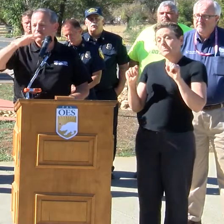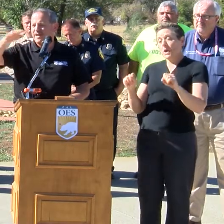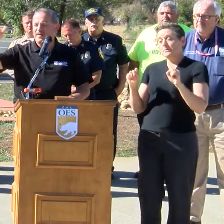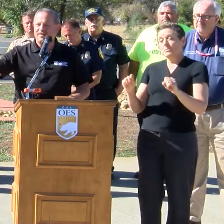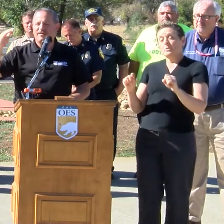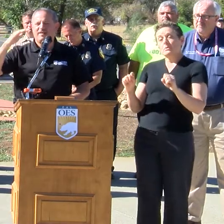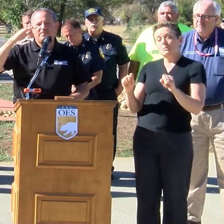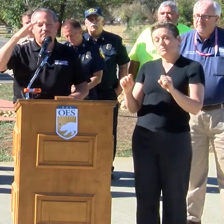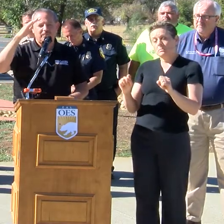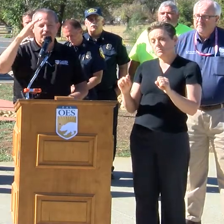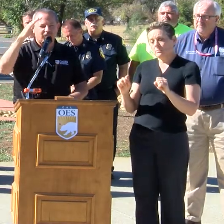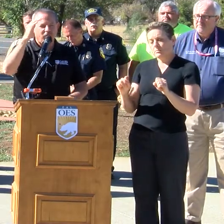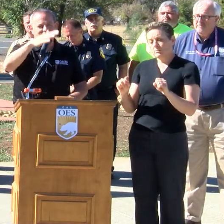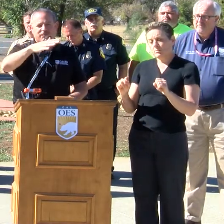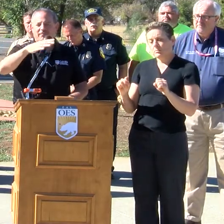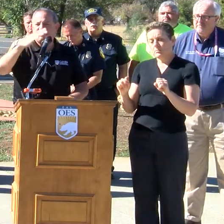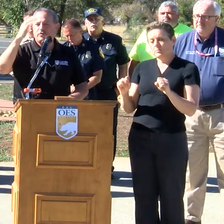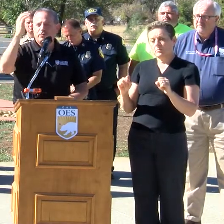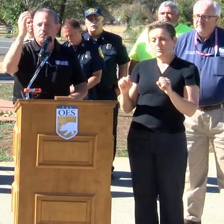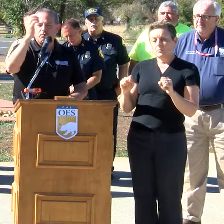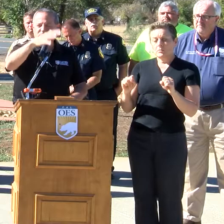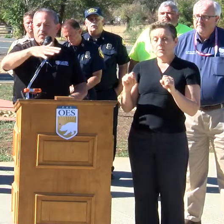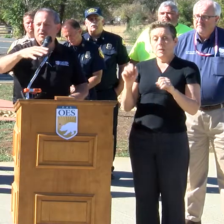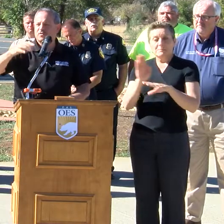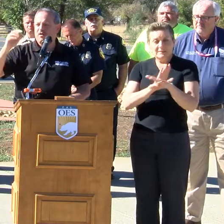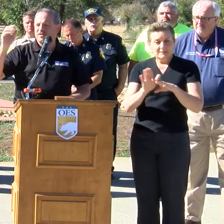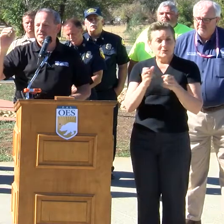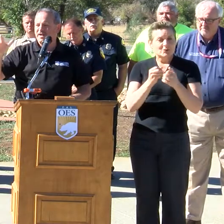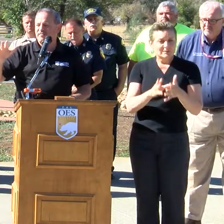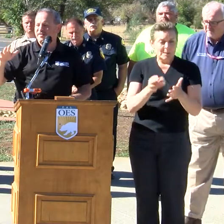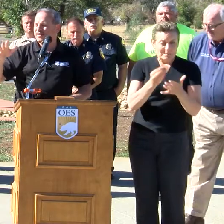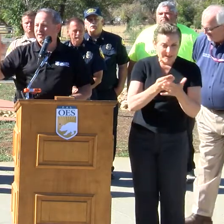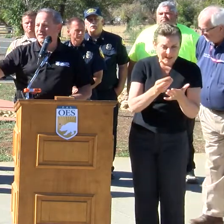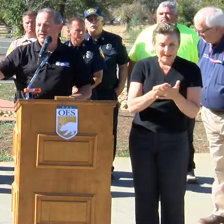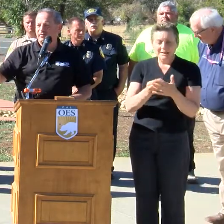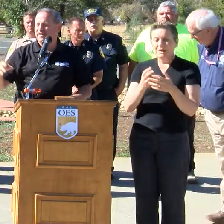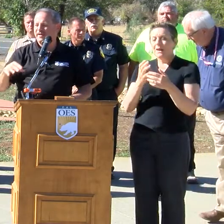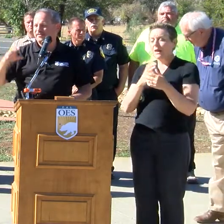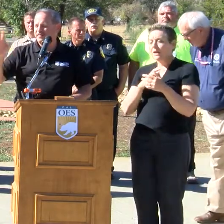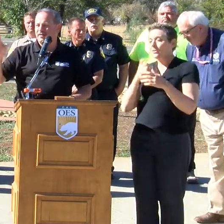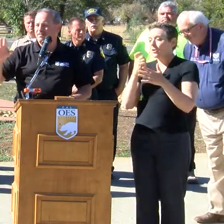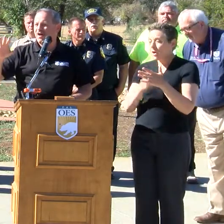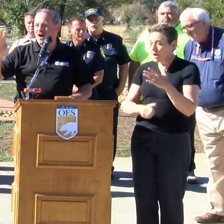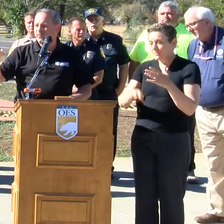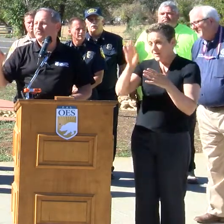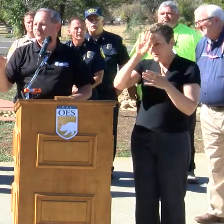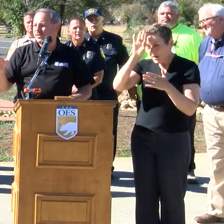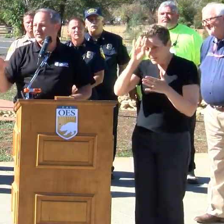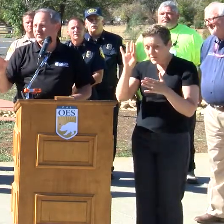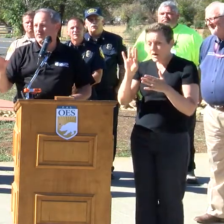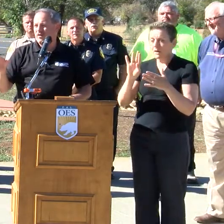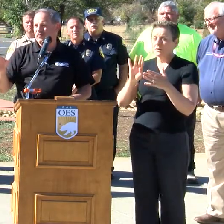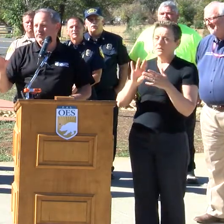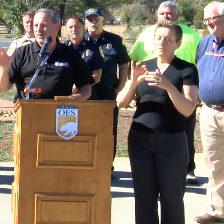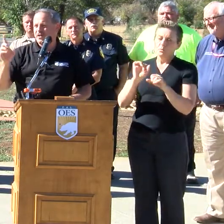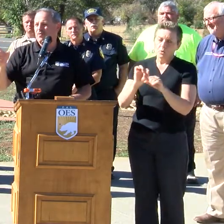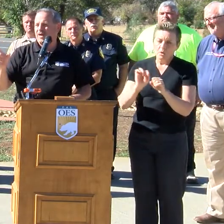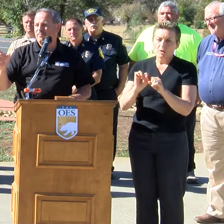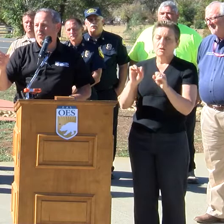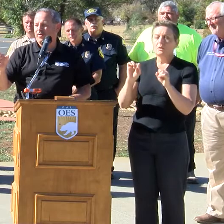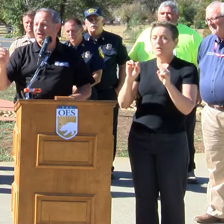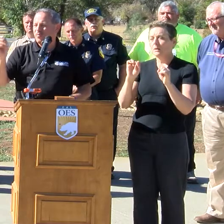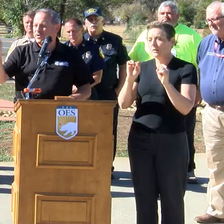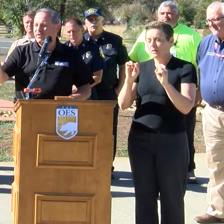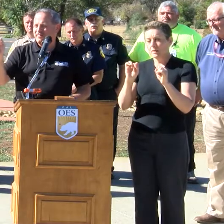overall, when you take in loss of revenue, response costs, that everything clearly is in the hundreds of millions of dollars. We